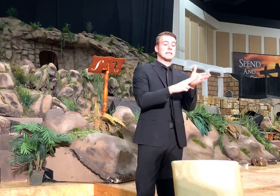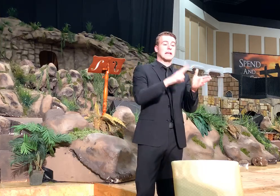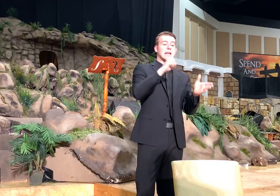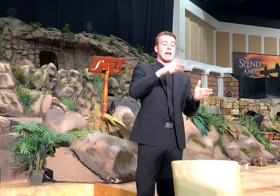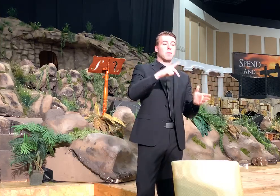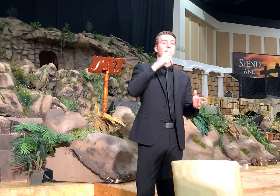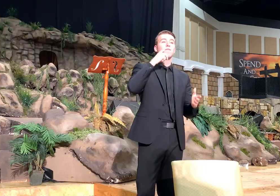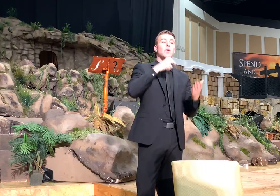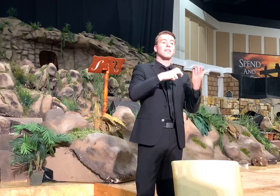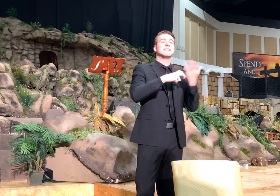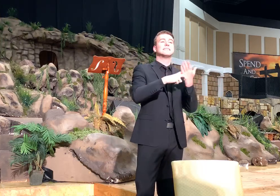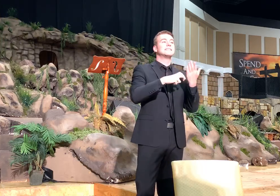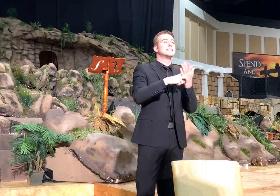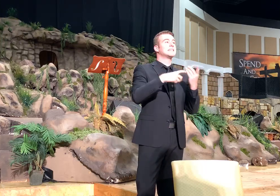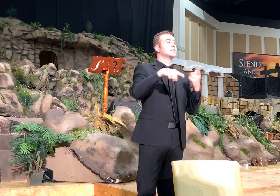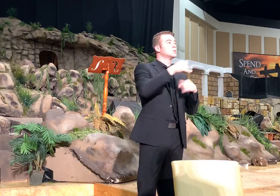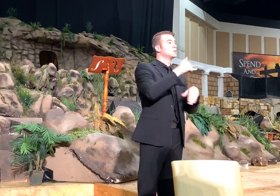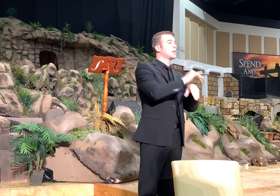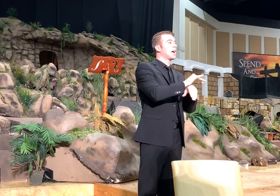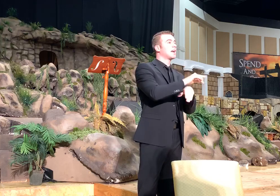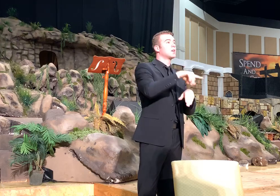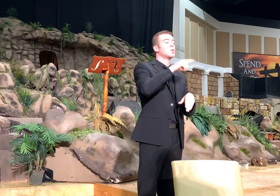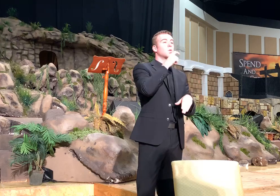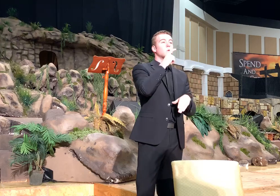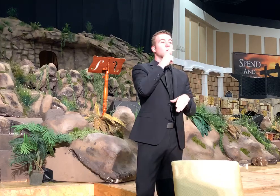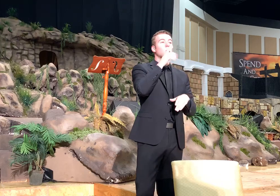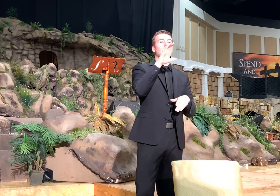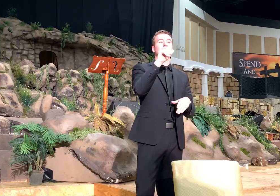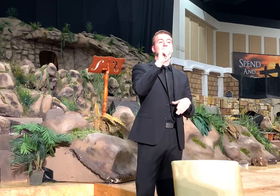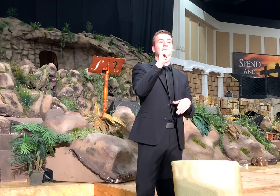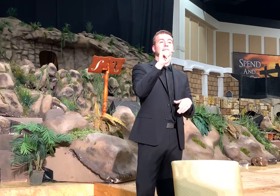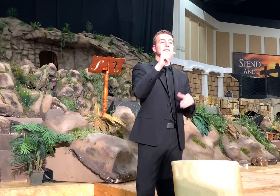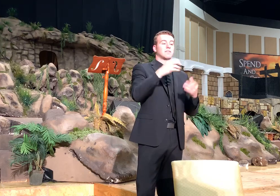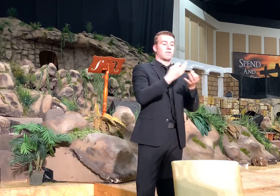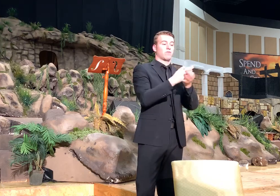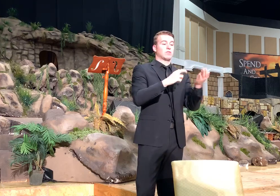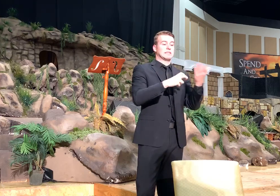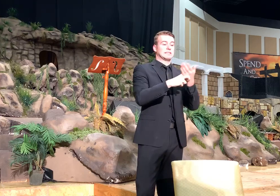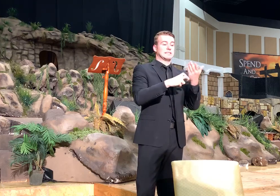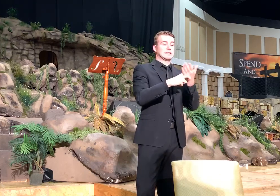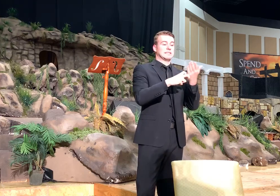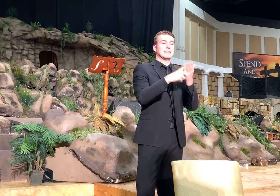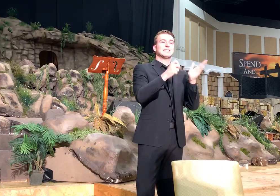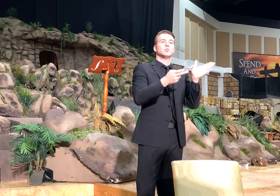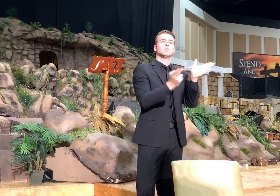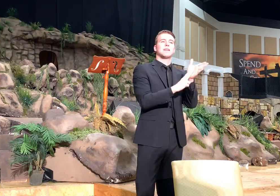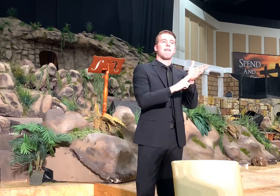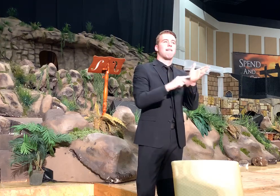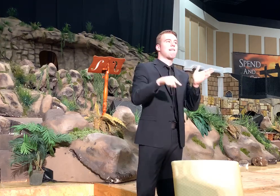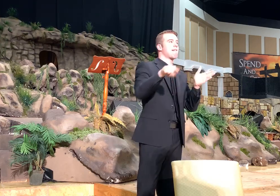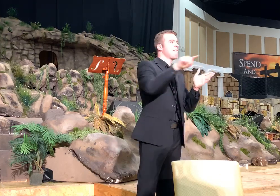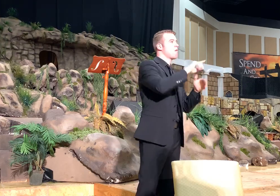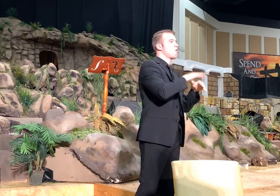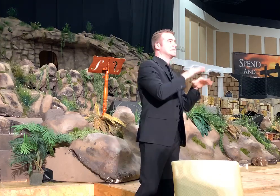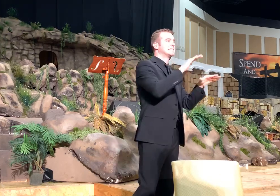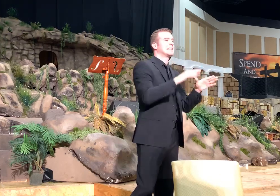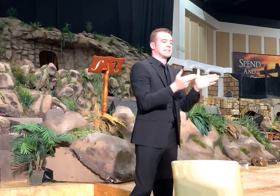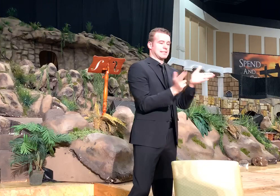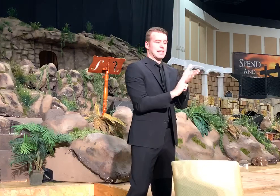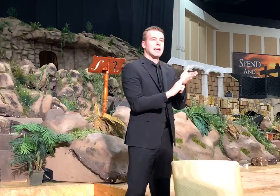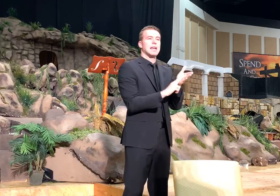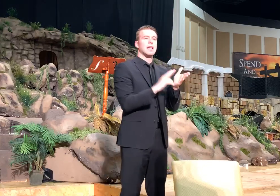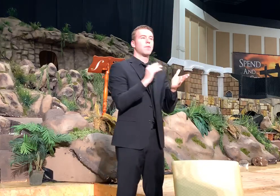for the ticket tonight. For the free ticket. the free ticket on Sundays. Because we